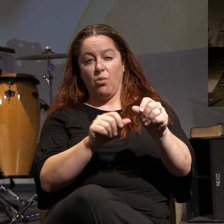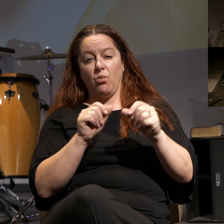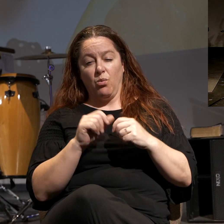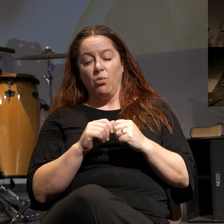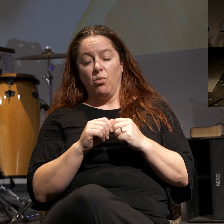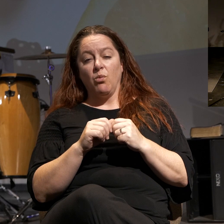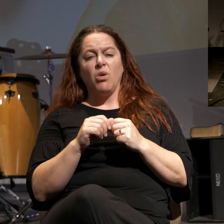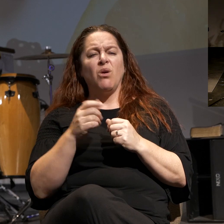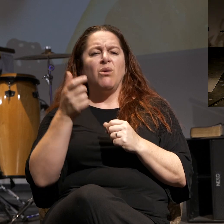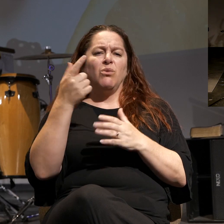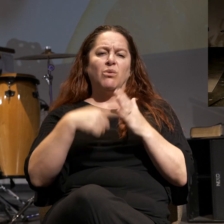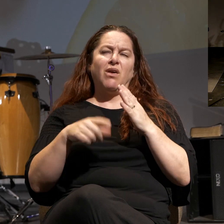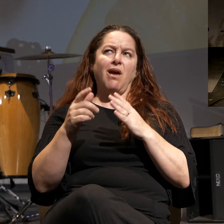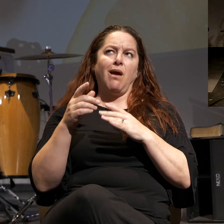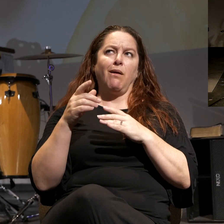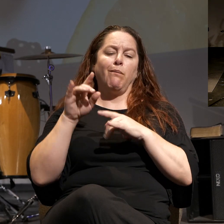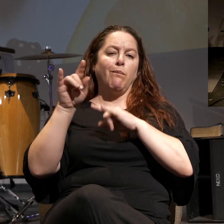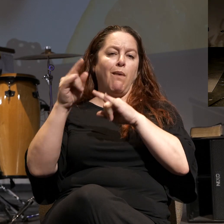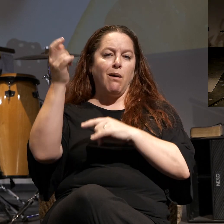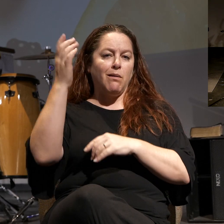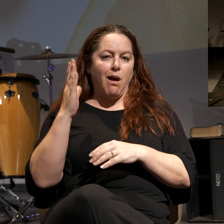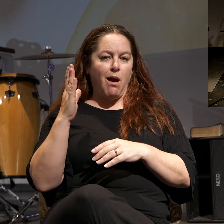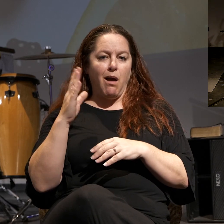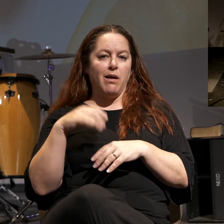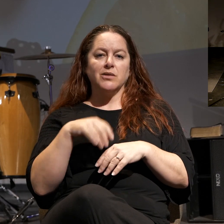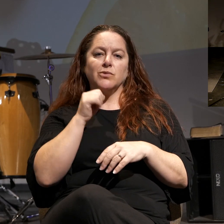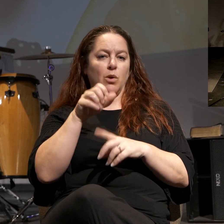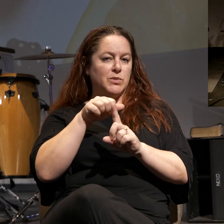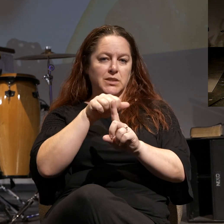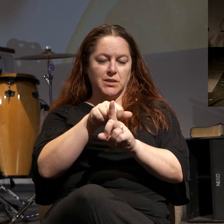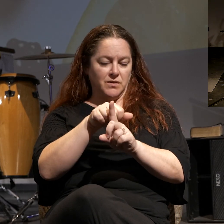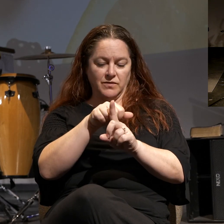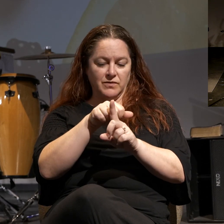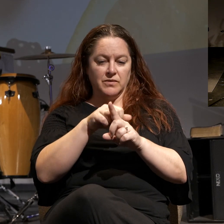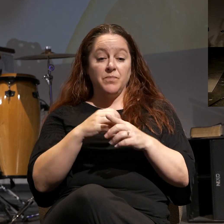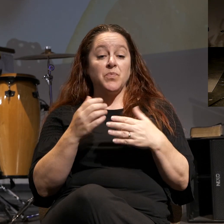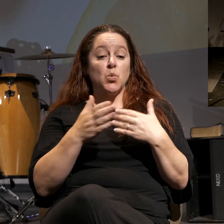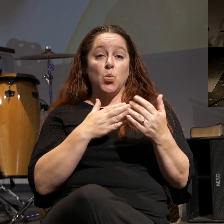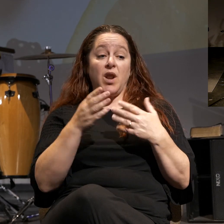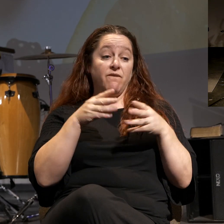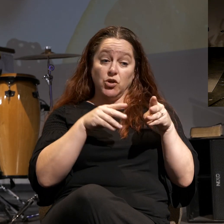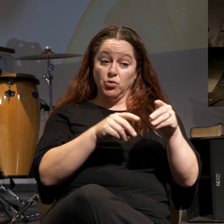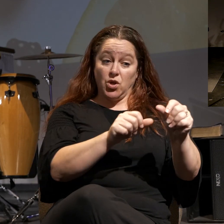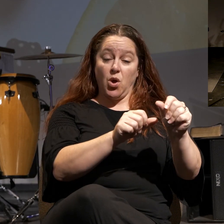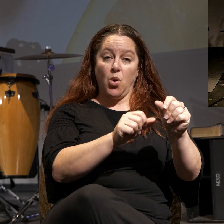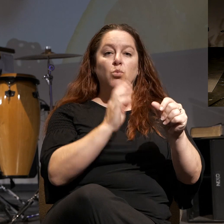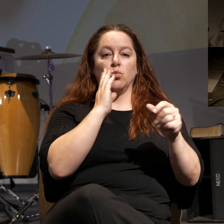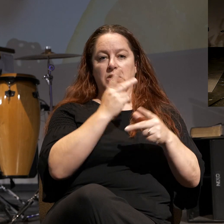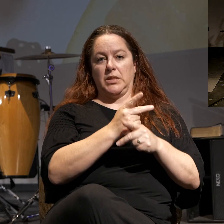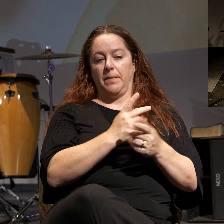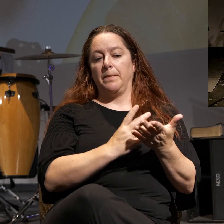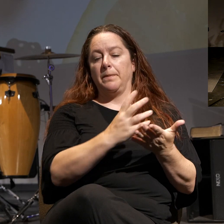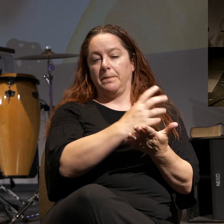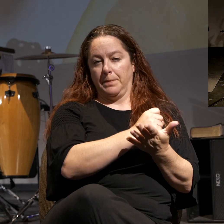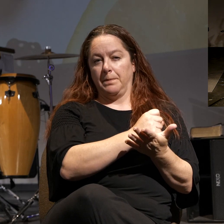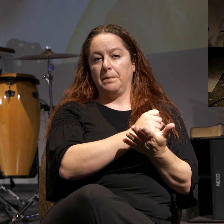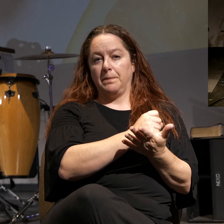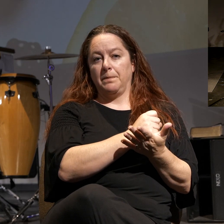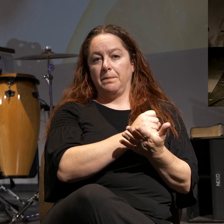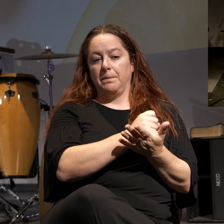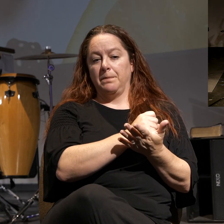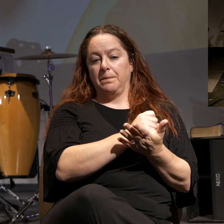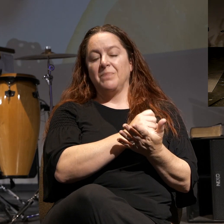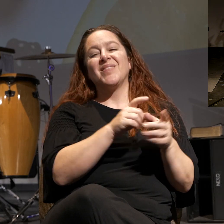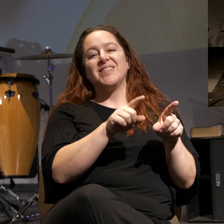So God is not mocked. Do not be deceived. God is not mocked. For whatever one sows, that shall he also reap. It goes perfect with this